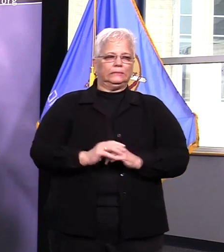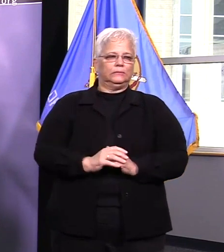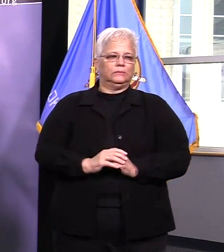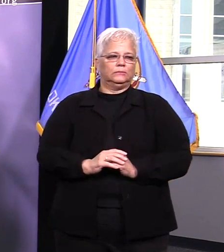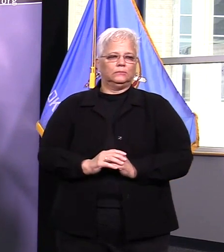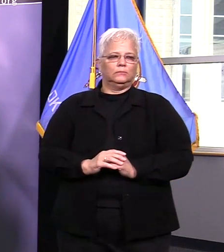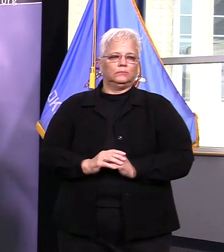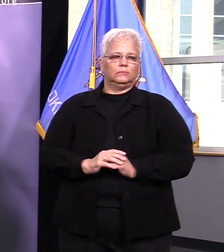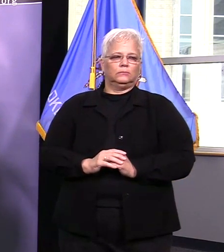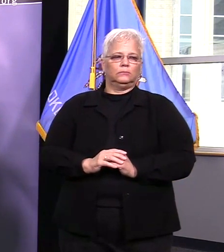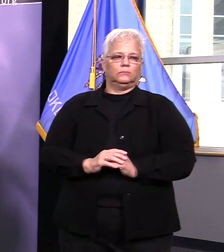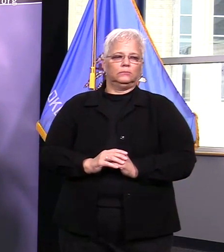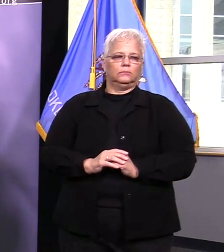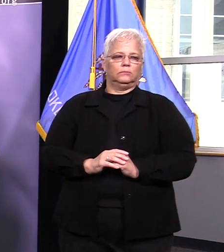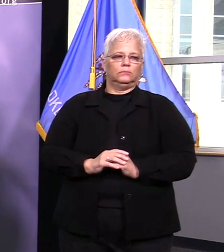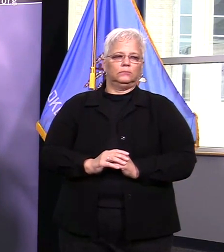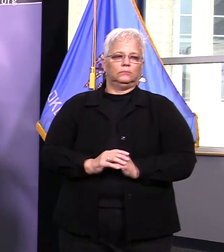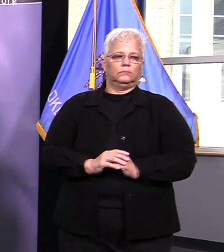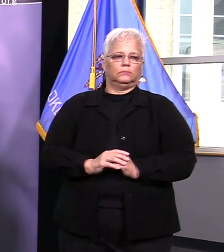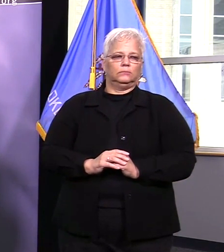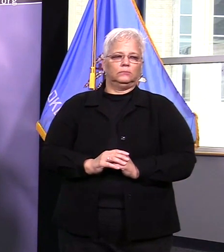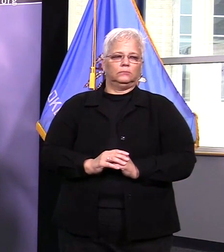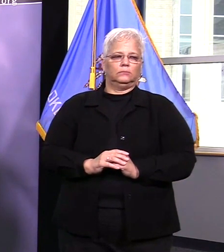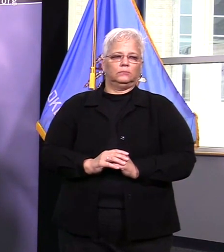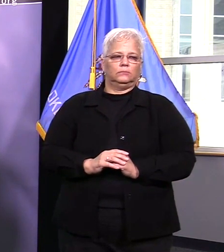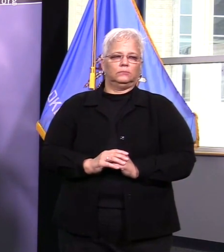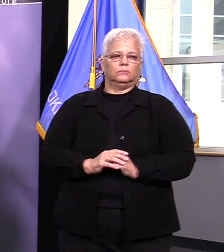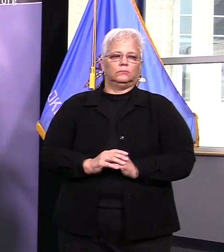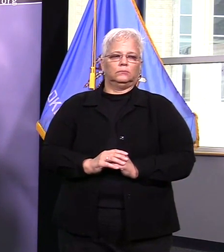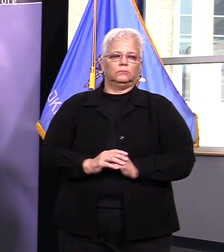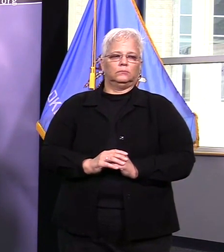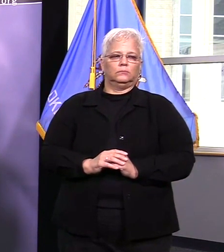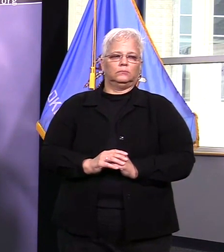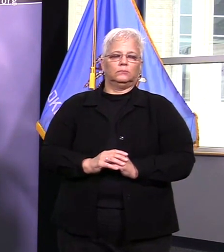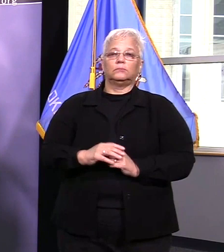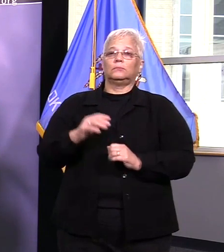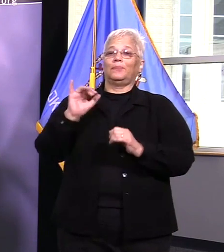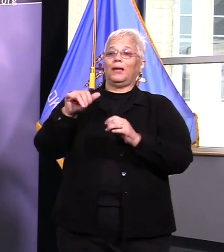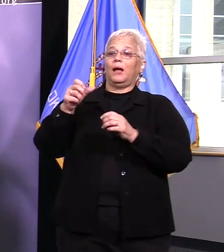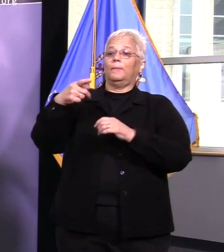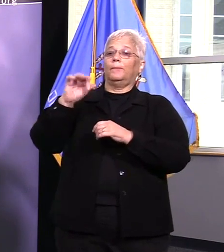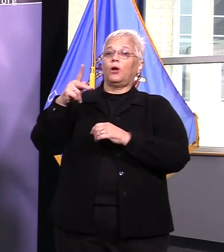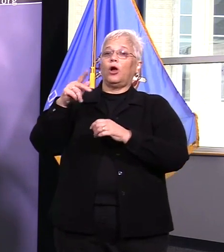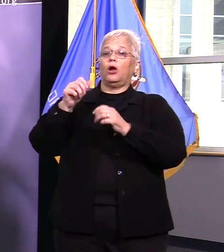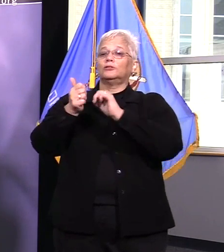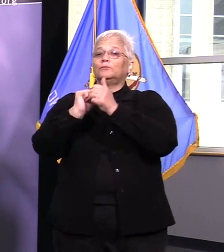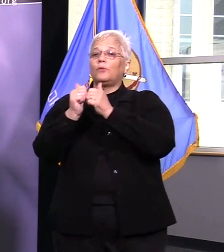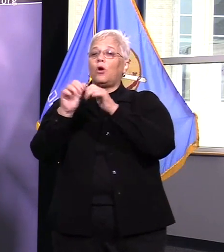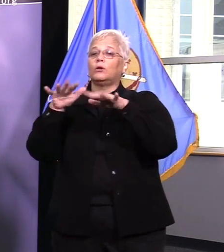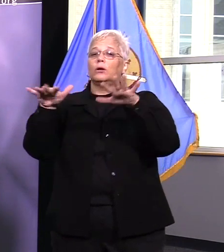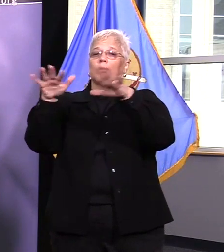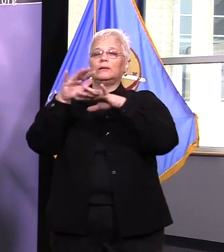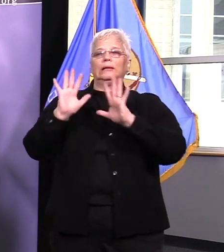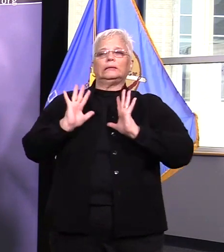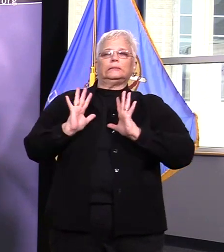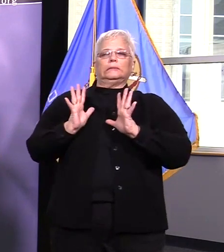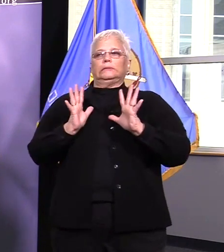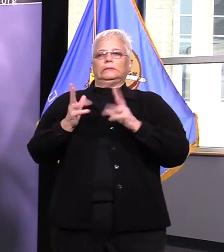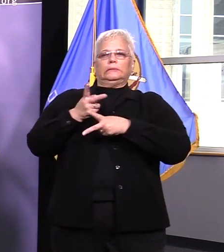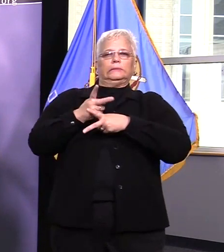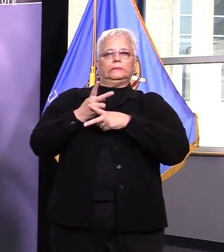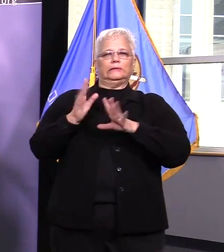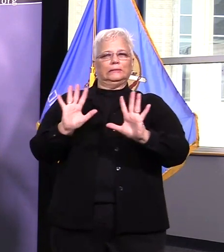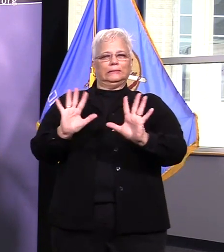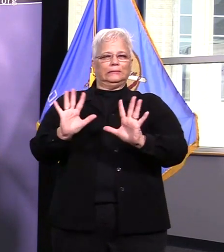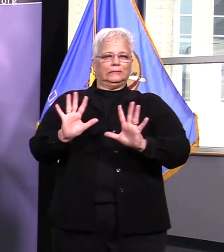we sent our park maintenance team out this week to remove the goals off uh off basketball courts and things